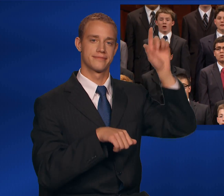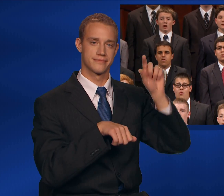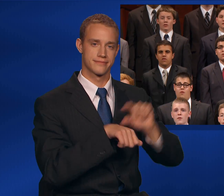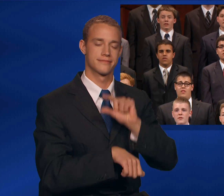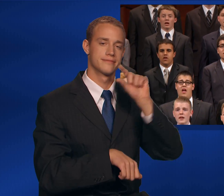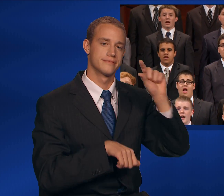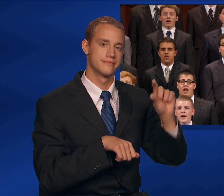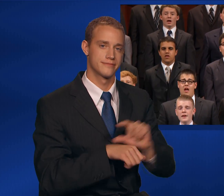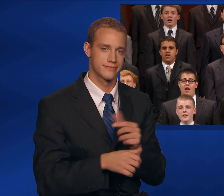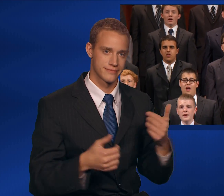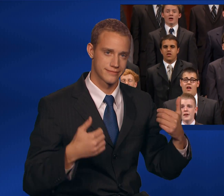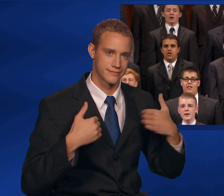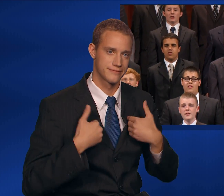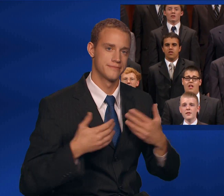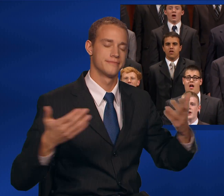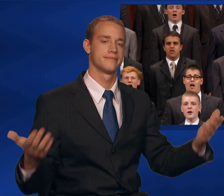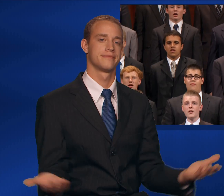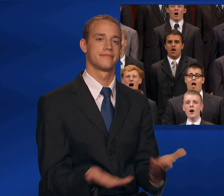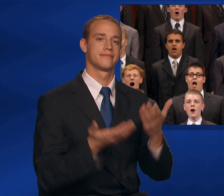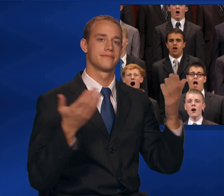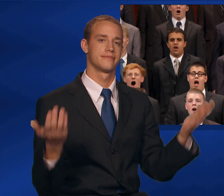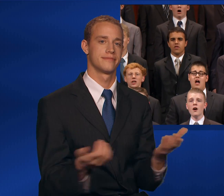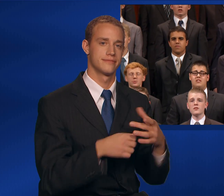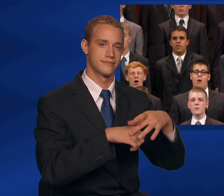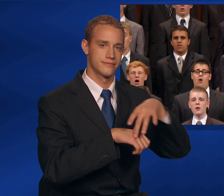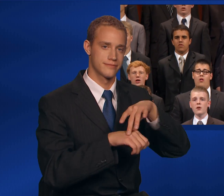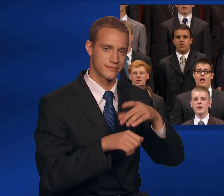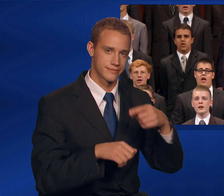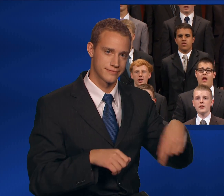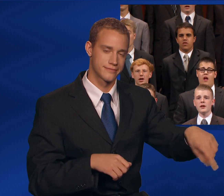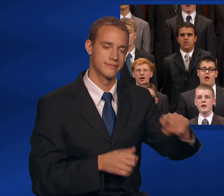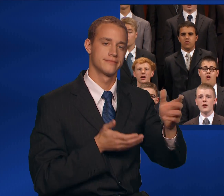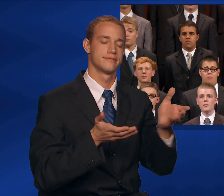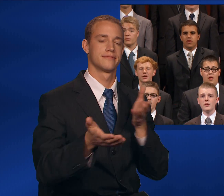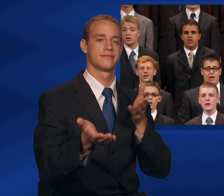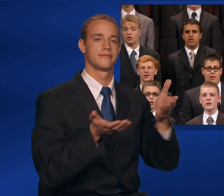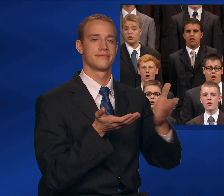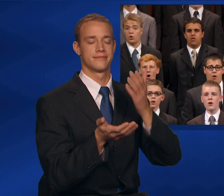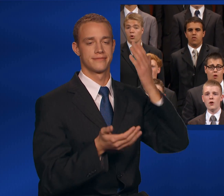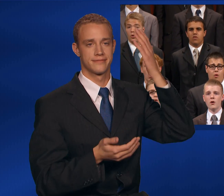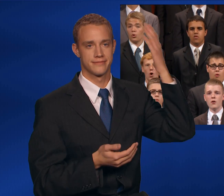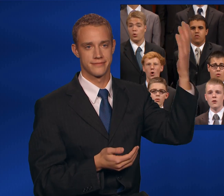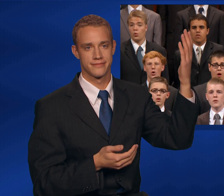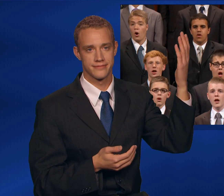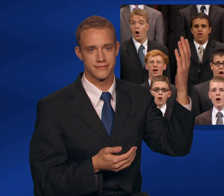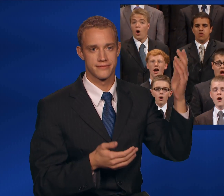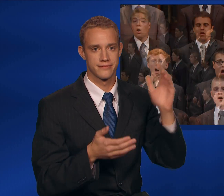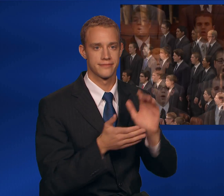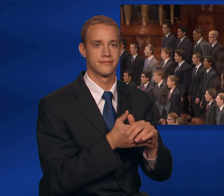serve thee, in the gospel here below.